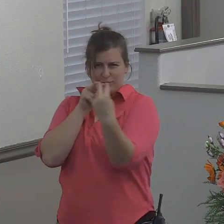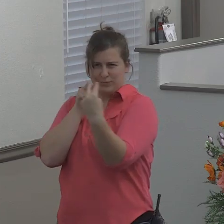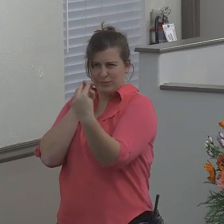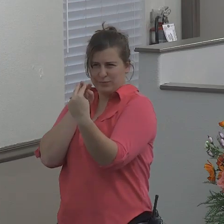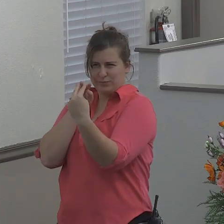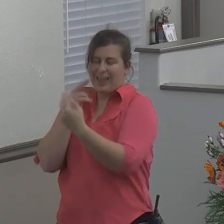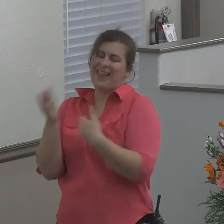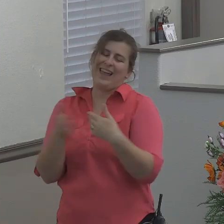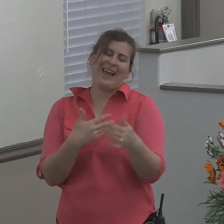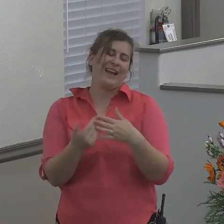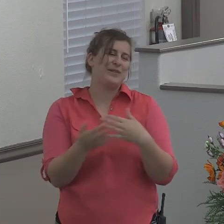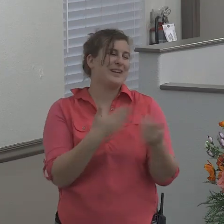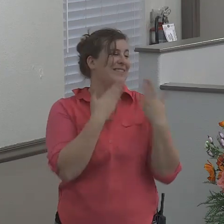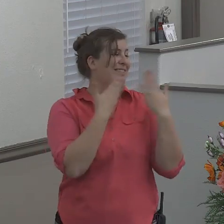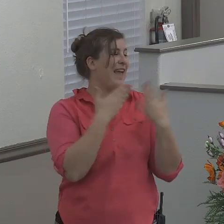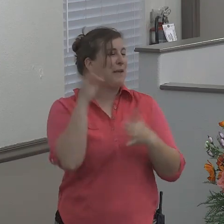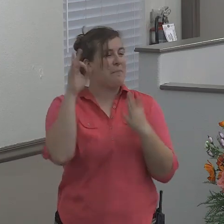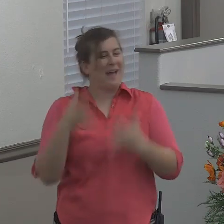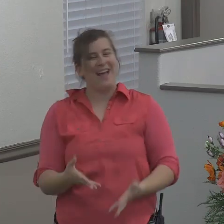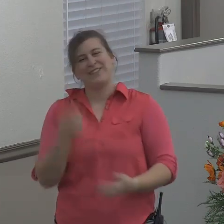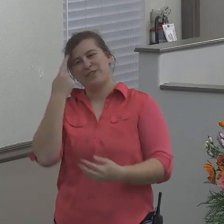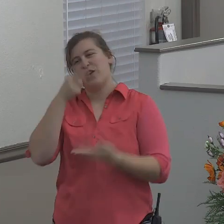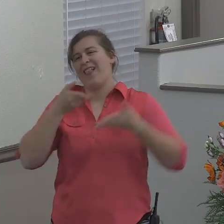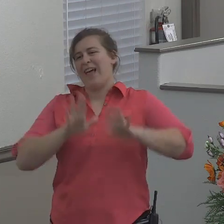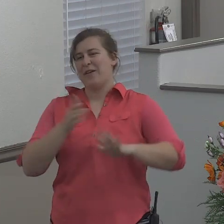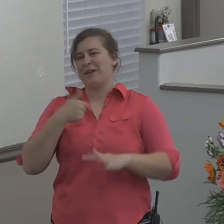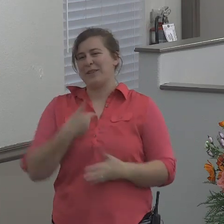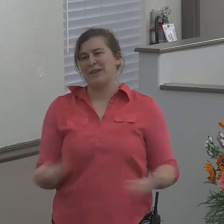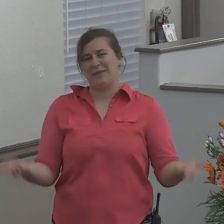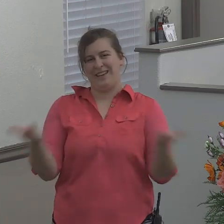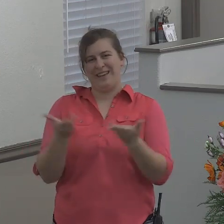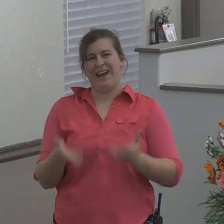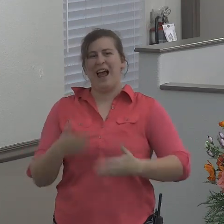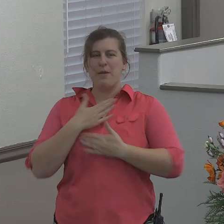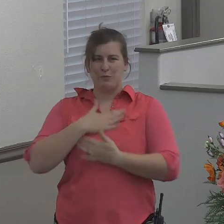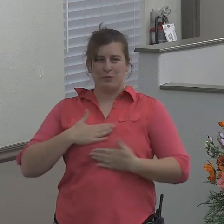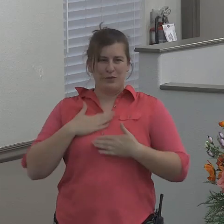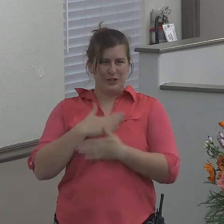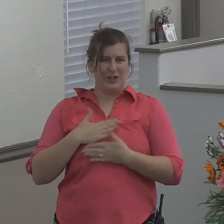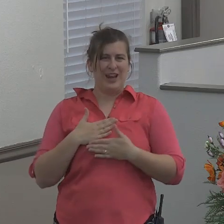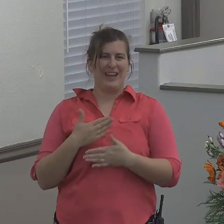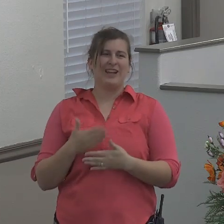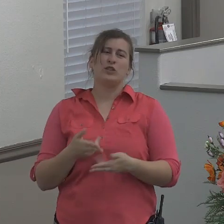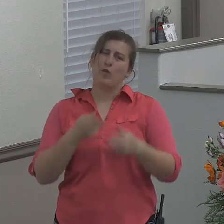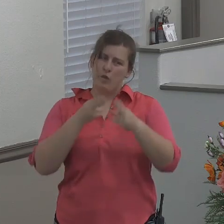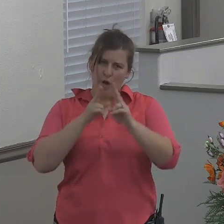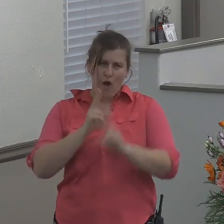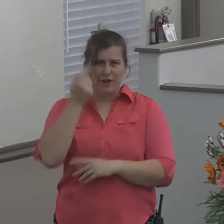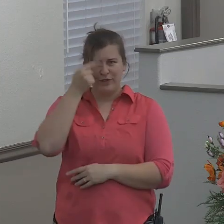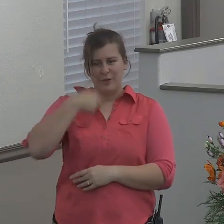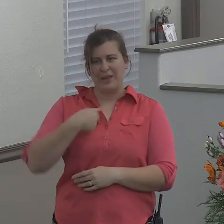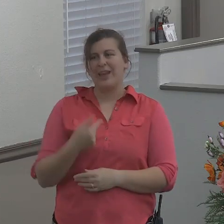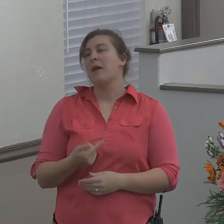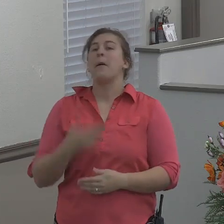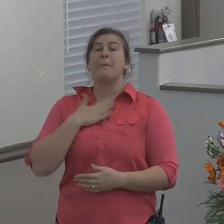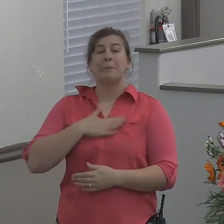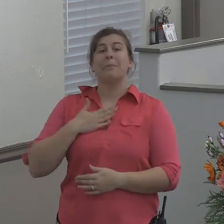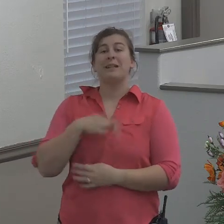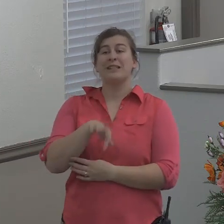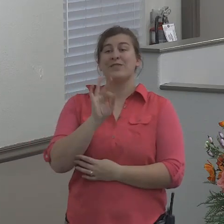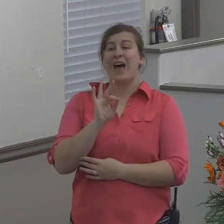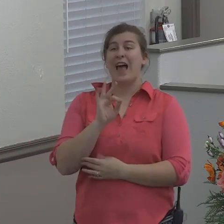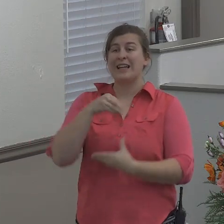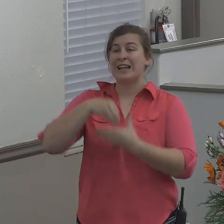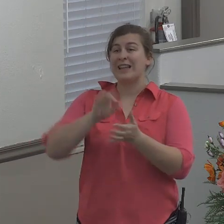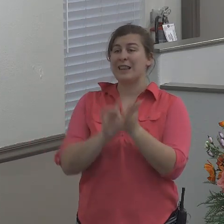Anyways, thank you, Pastor, for allowing me to be here. I appreciate it. It's a big honor. If I could have you guys take your